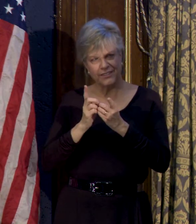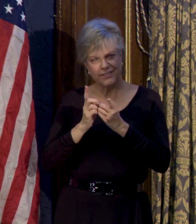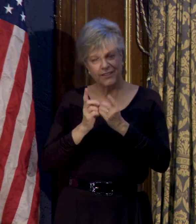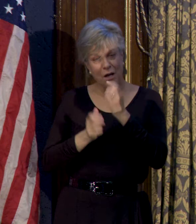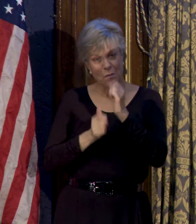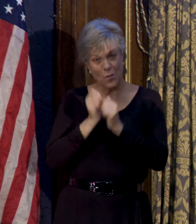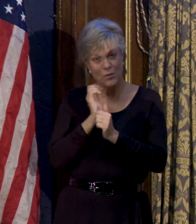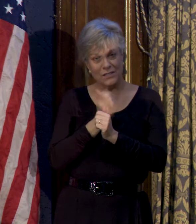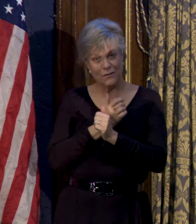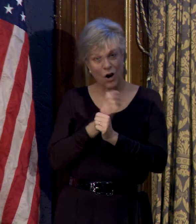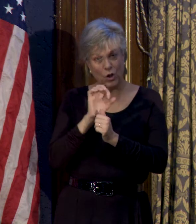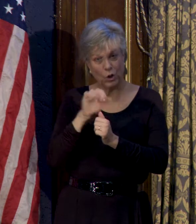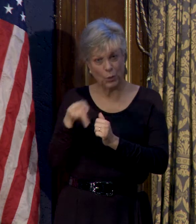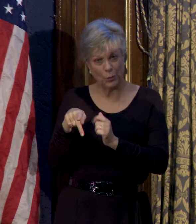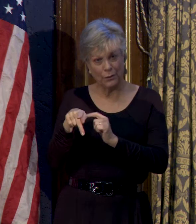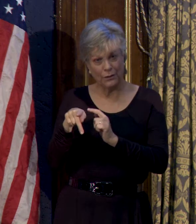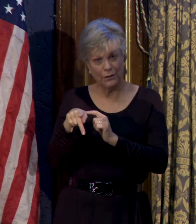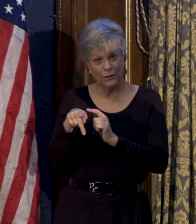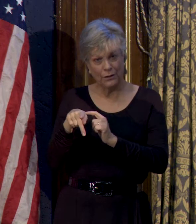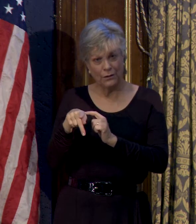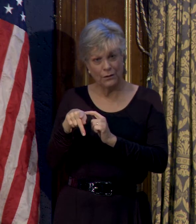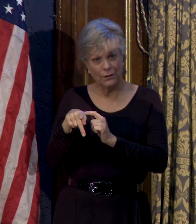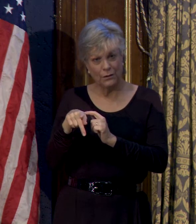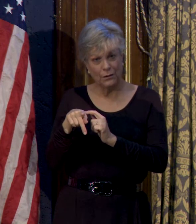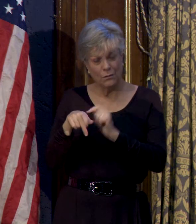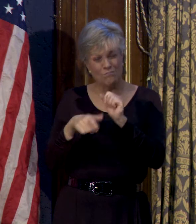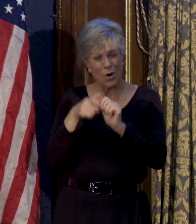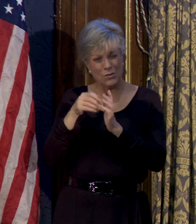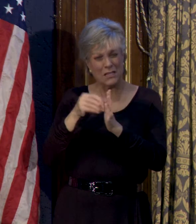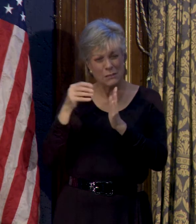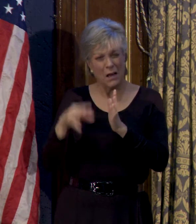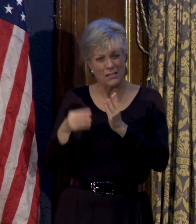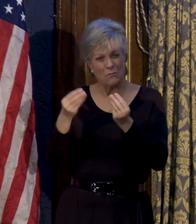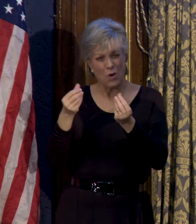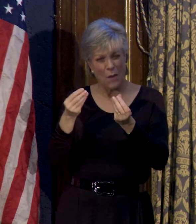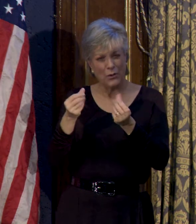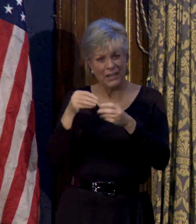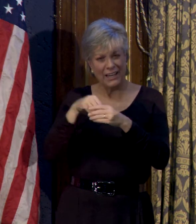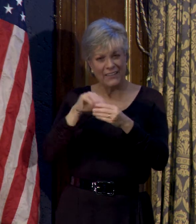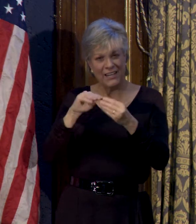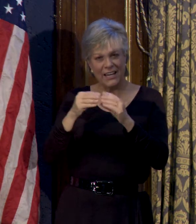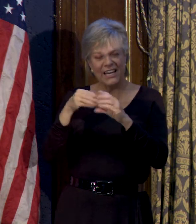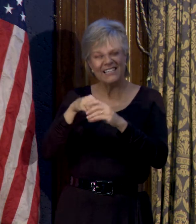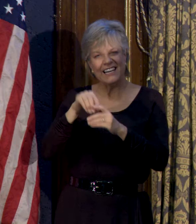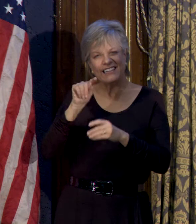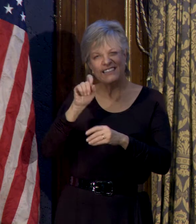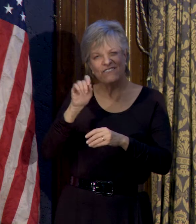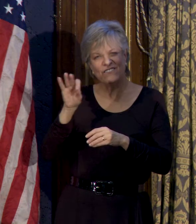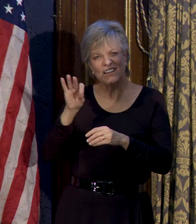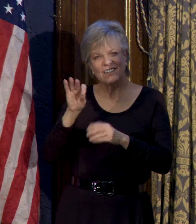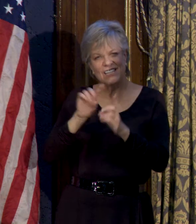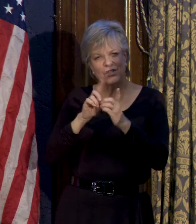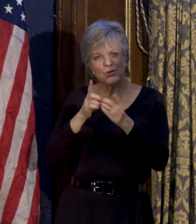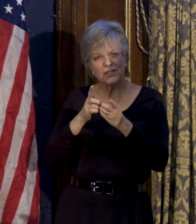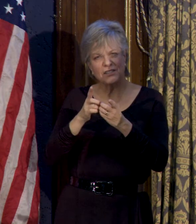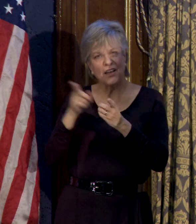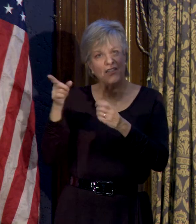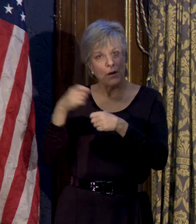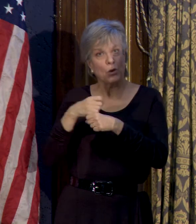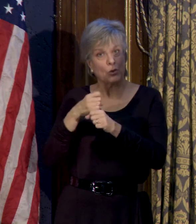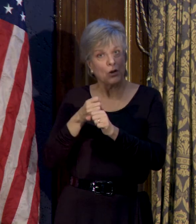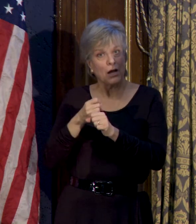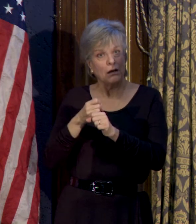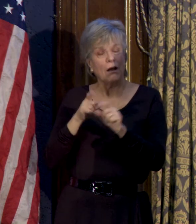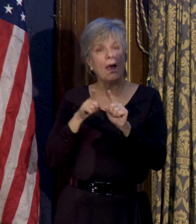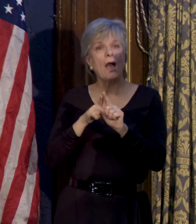most of our loop, most of the most expensive property in the city is in a TIF district. And TIF districts were created